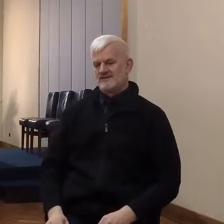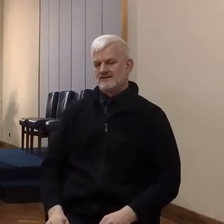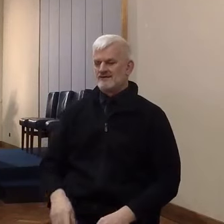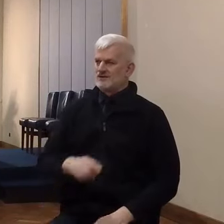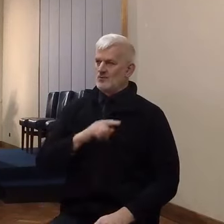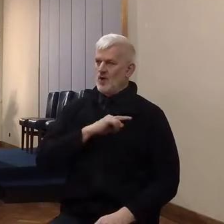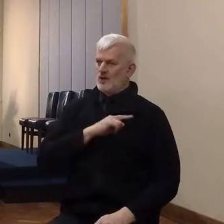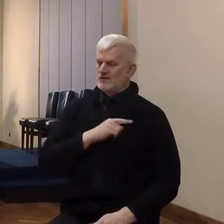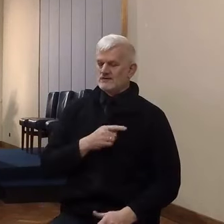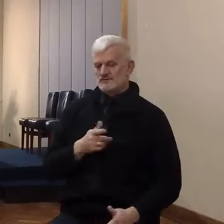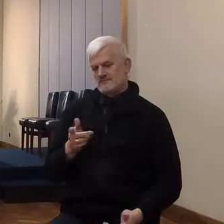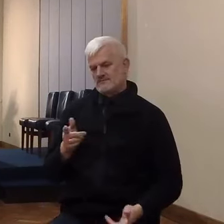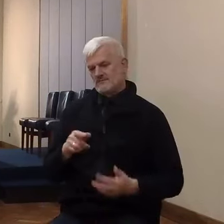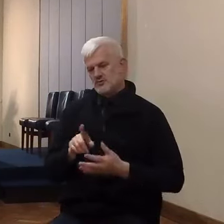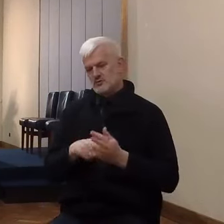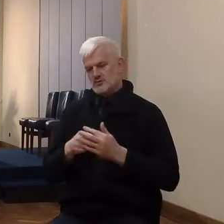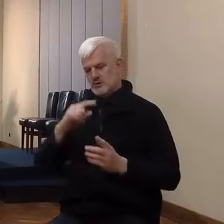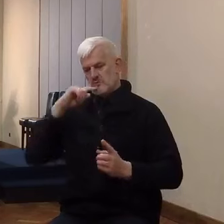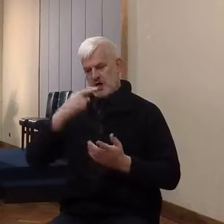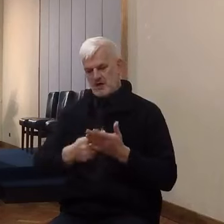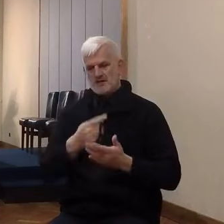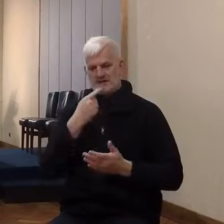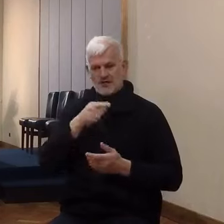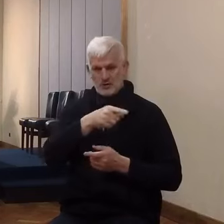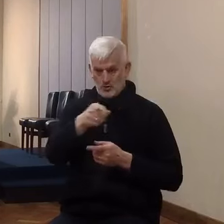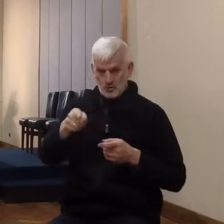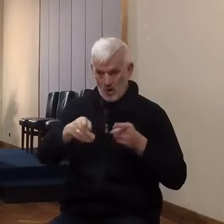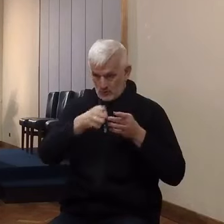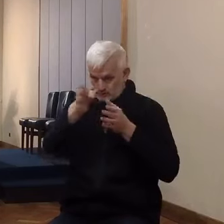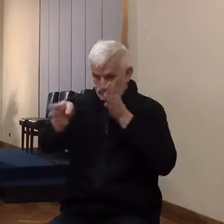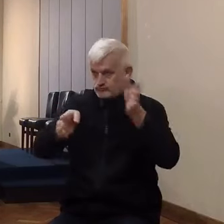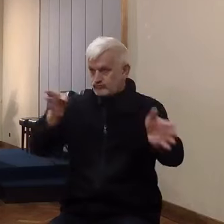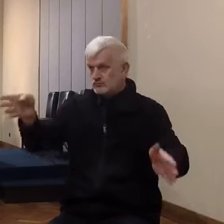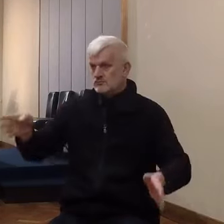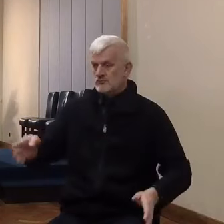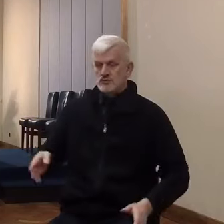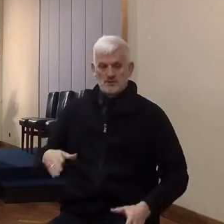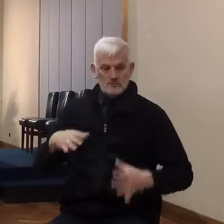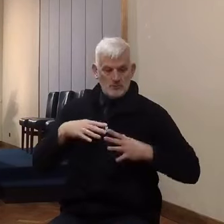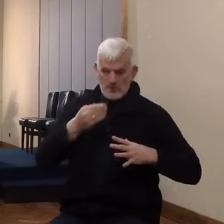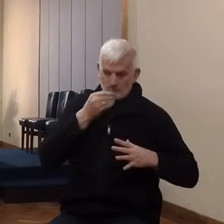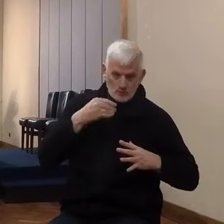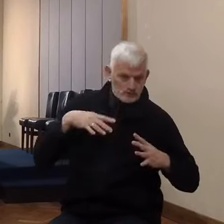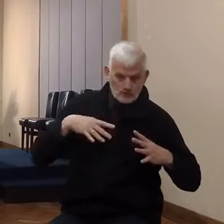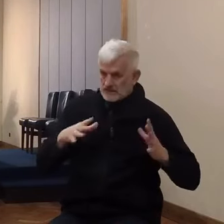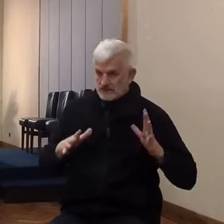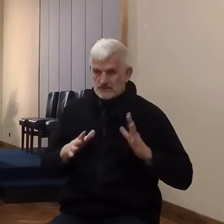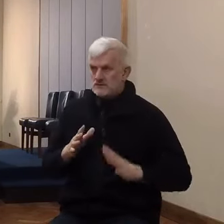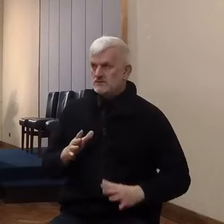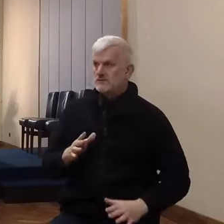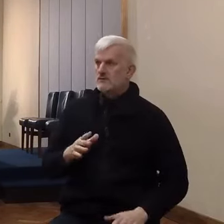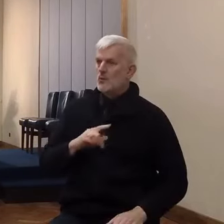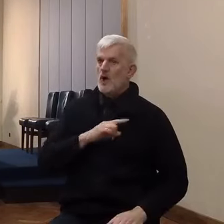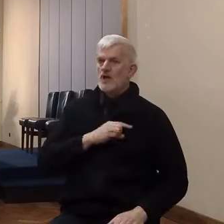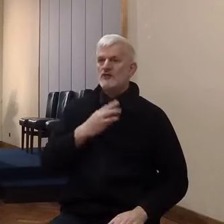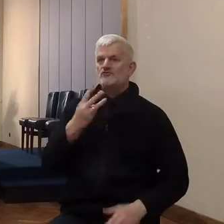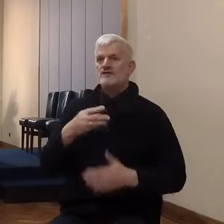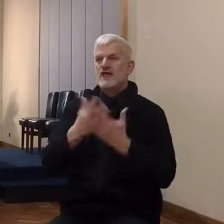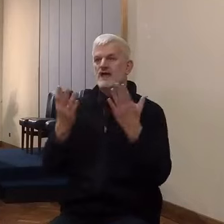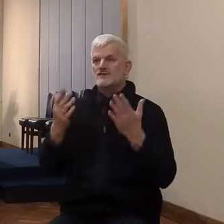host, command the people, prepare you with the fiddles, for within three days you shall pass